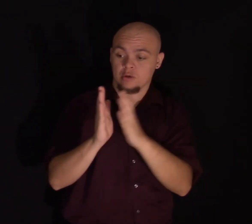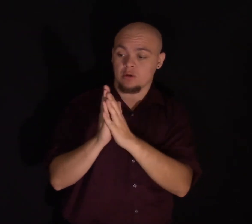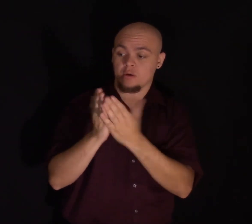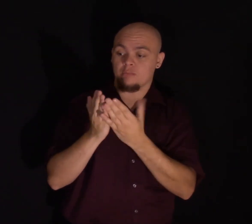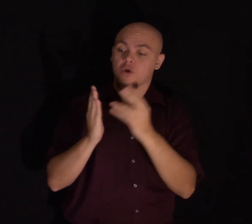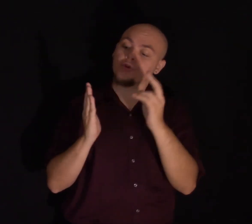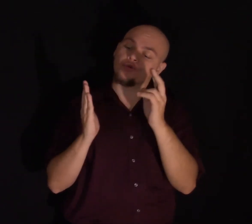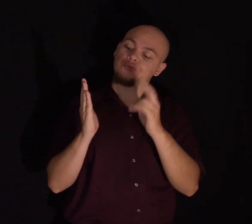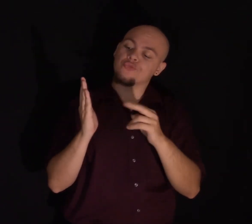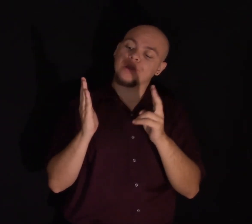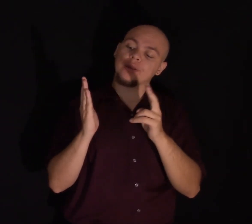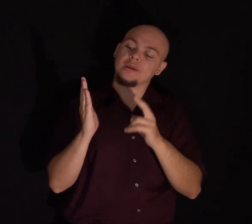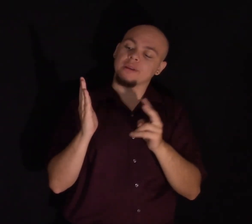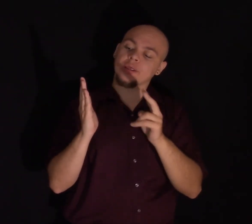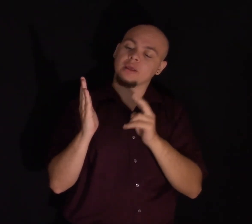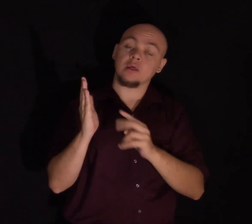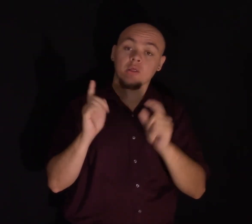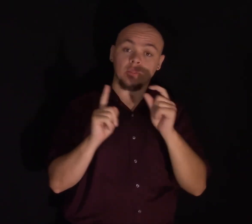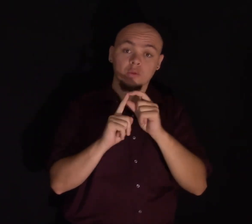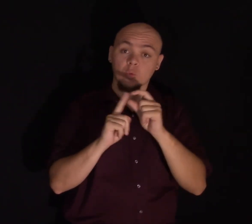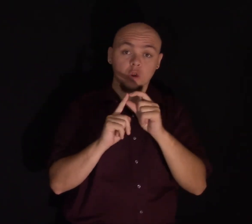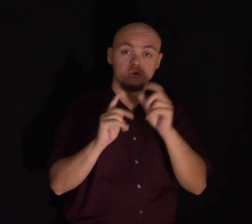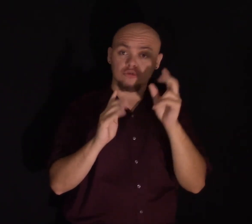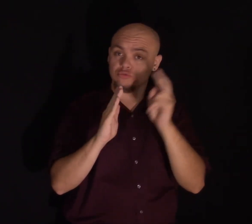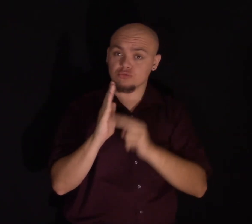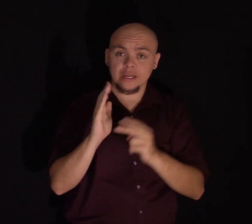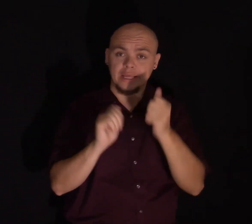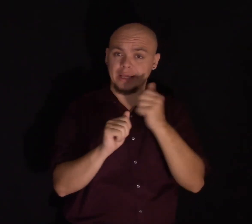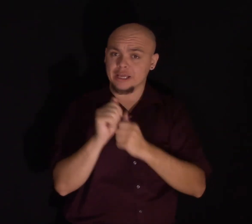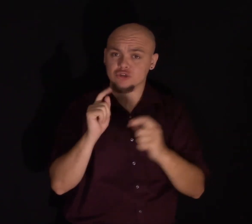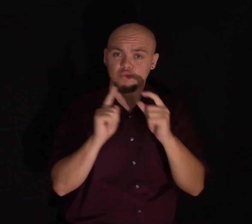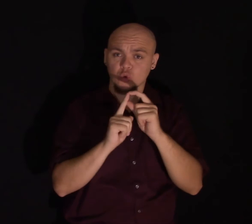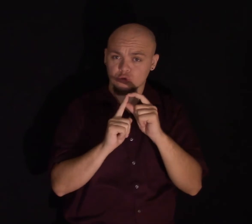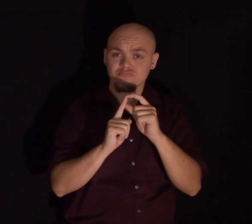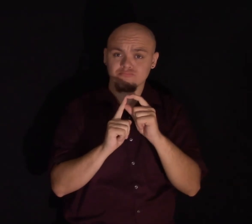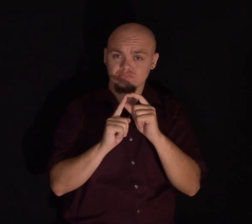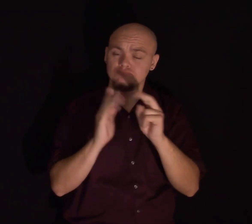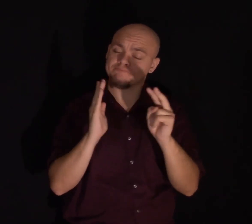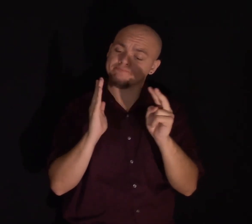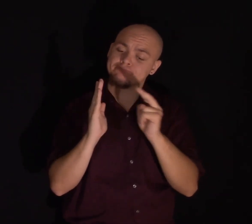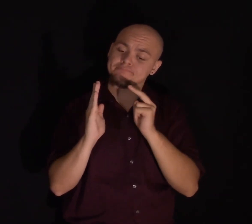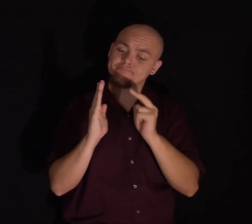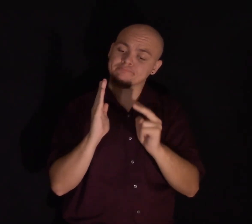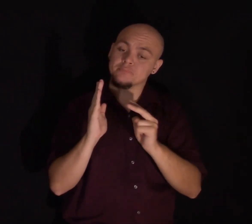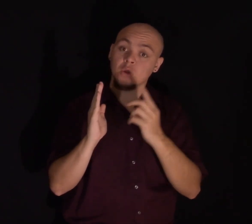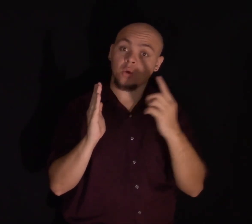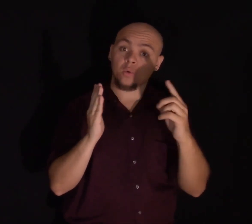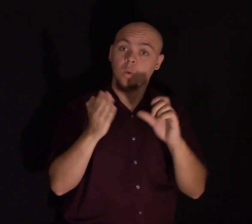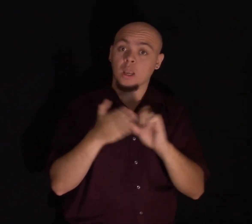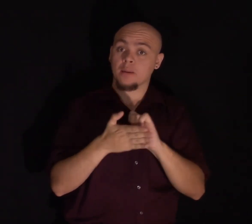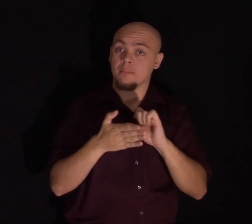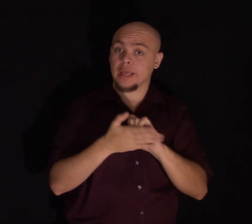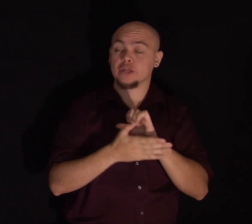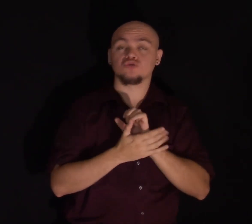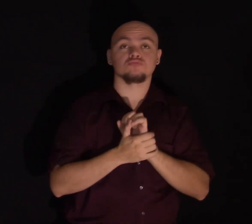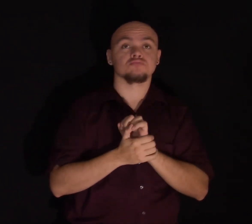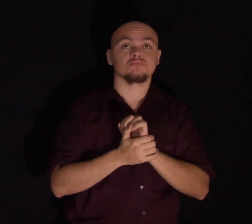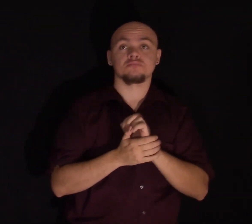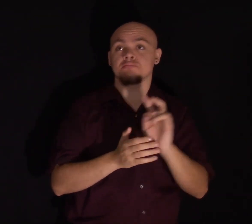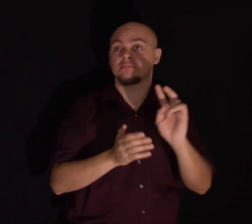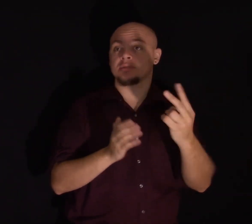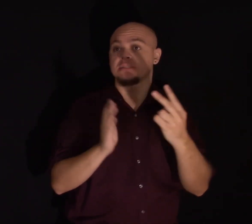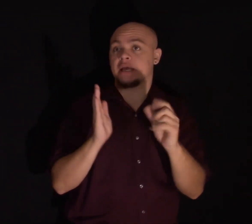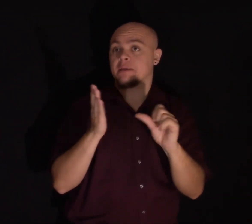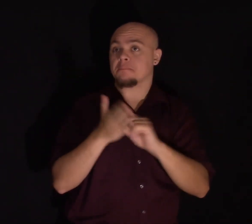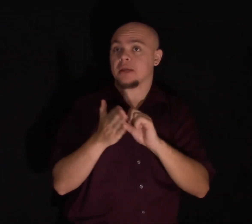where you're reading each word on a page and you read one page, you may read a second